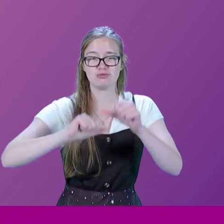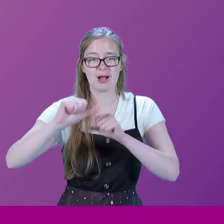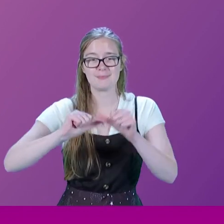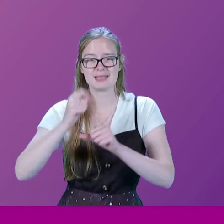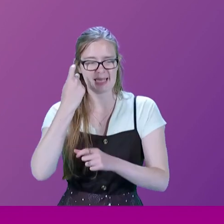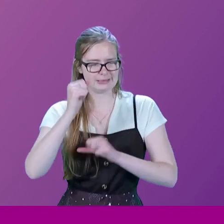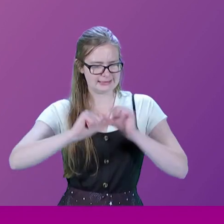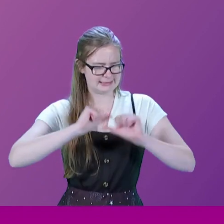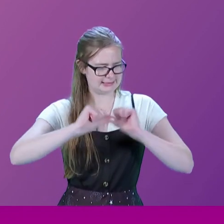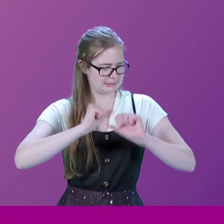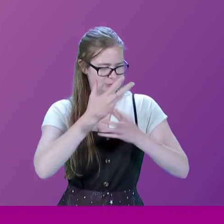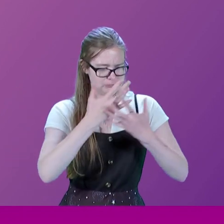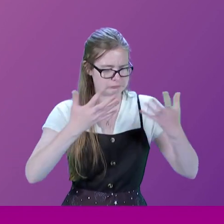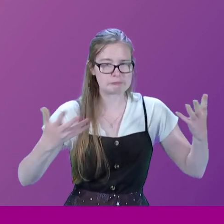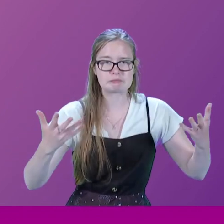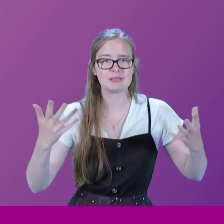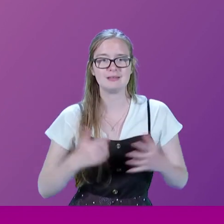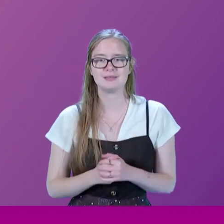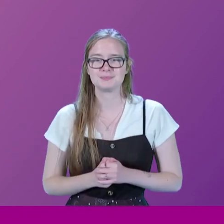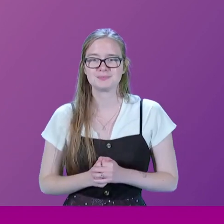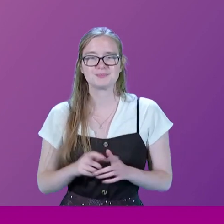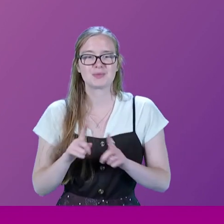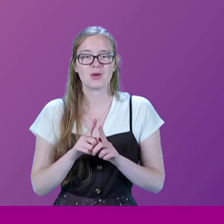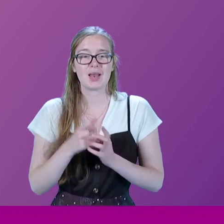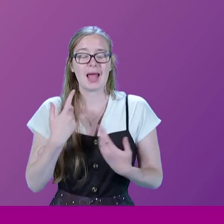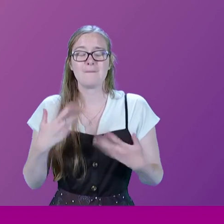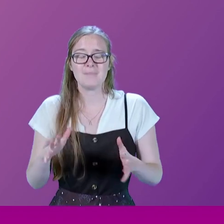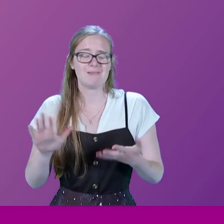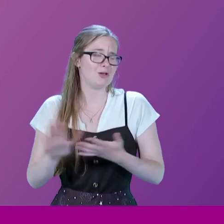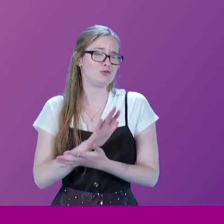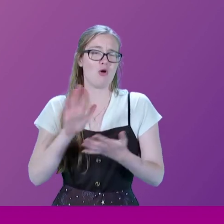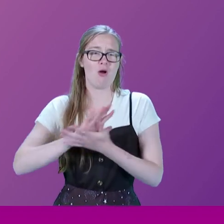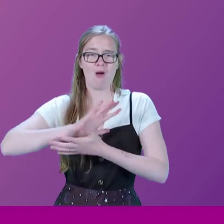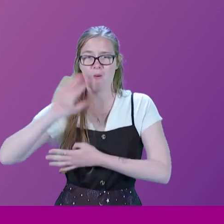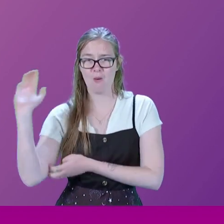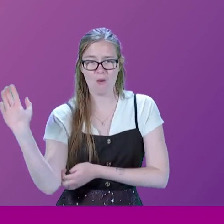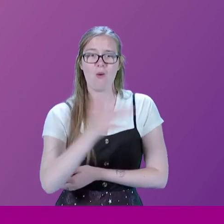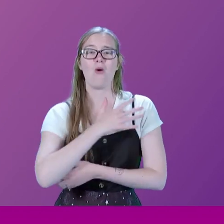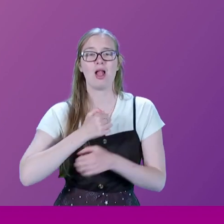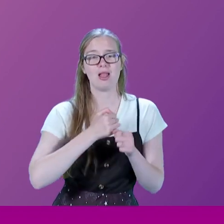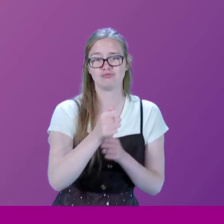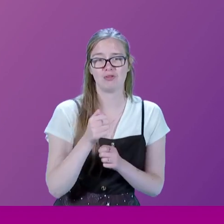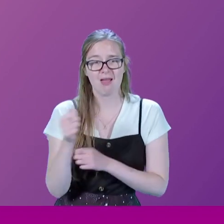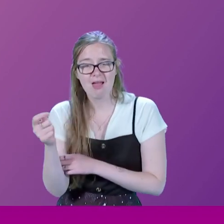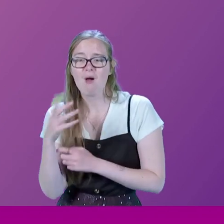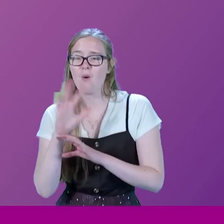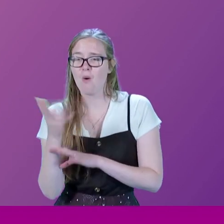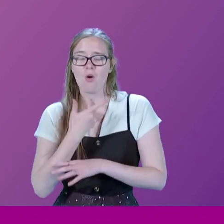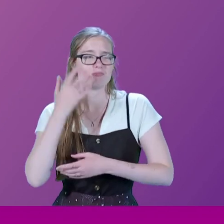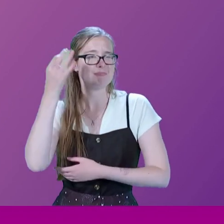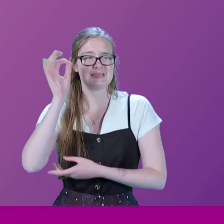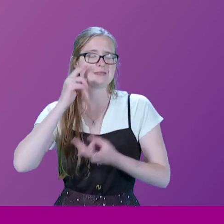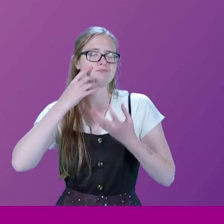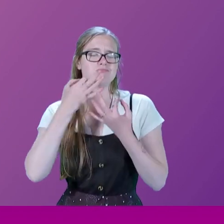number of series we've made, let alone the numbers of programmes. And I have just enjoyed every single one of them and every minute.